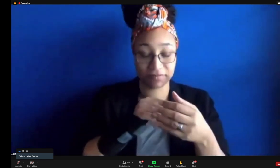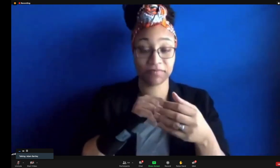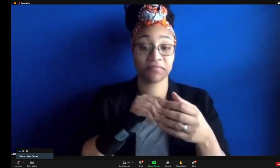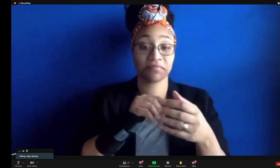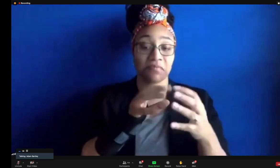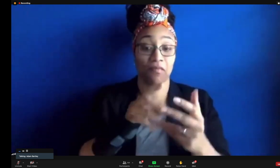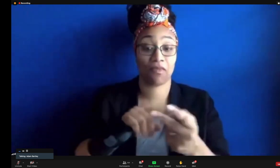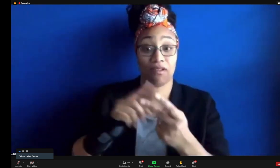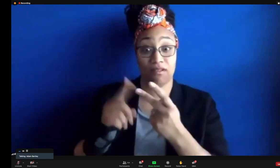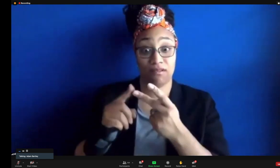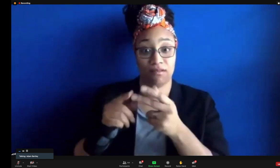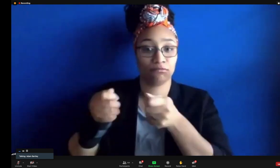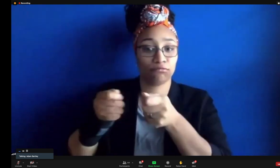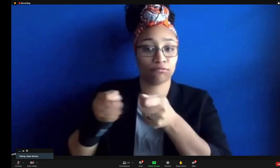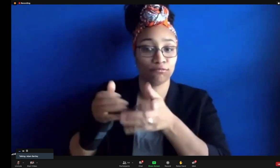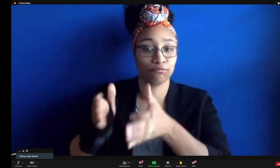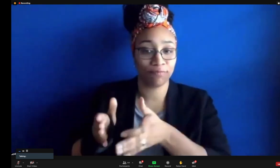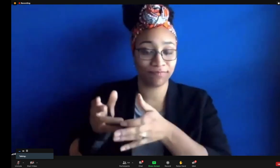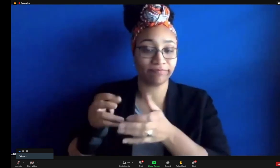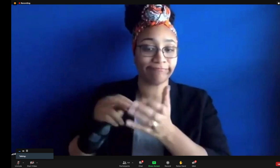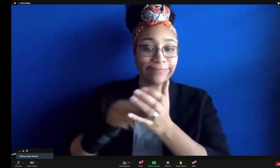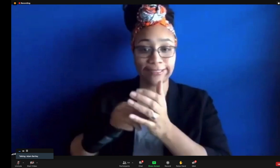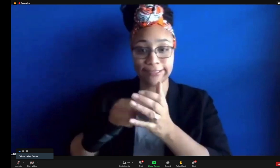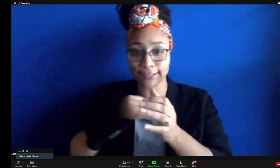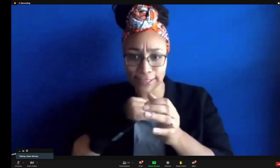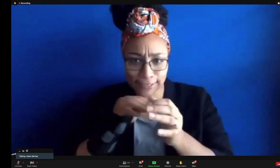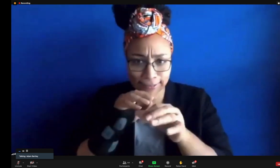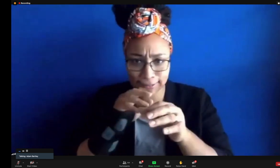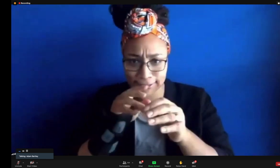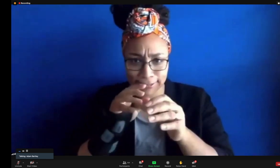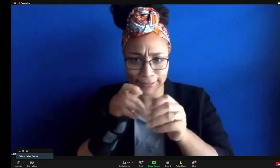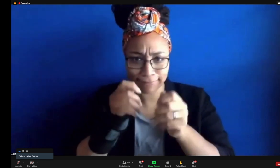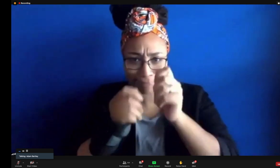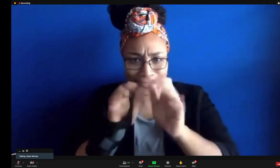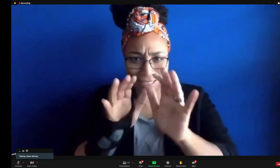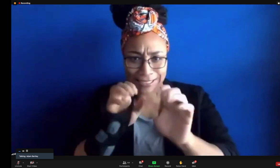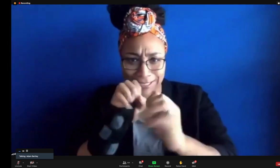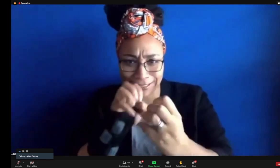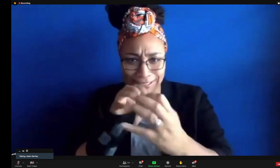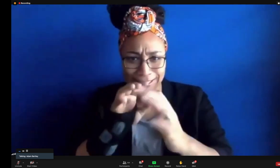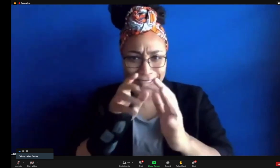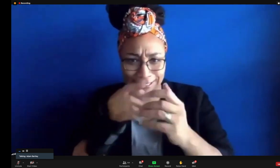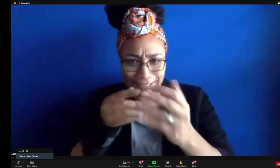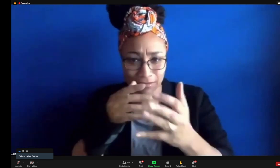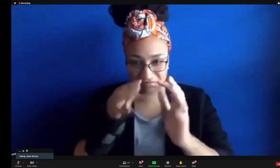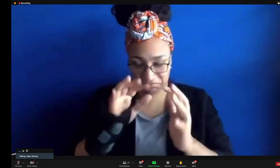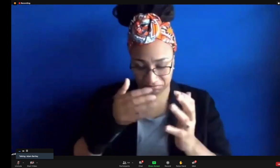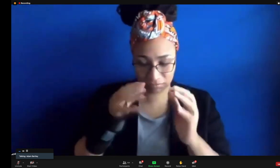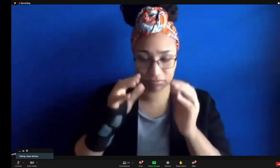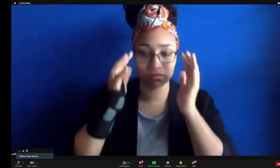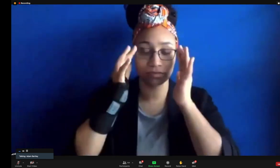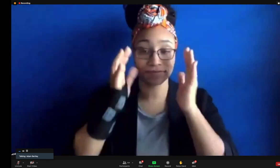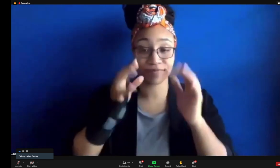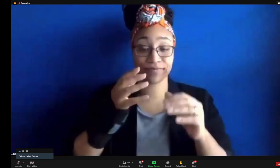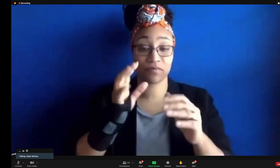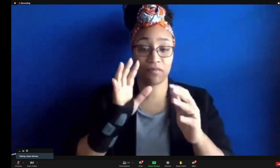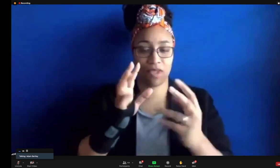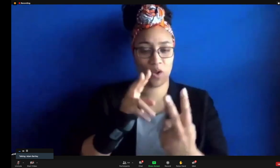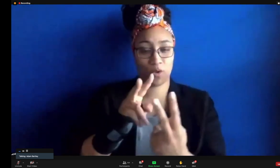content itself. The other was the director role, wherein I've got to make the changes, give the feedback, make sure the content